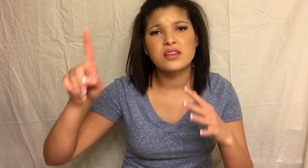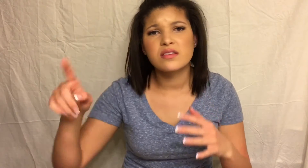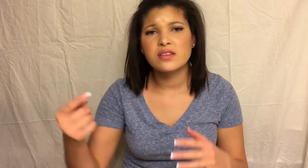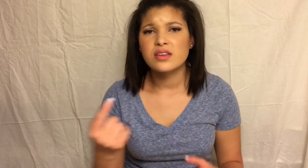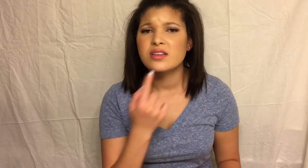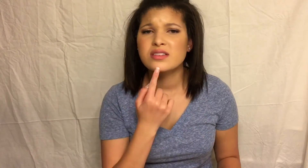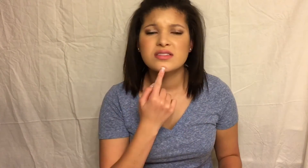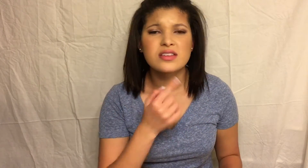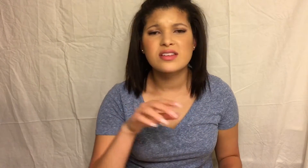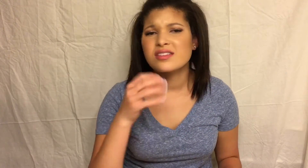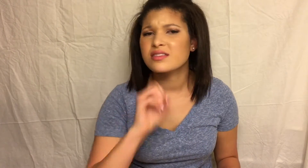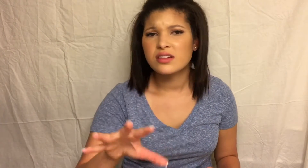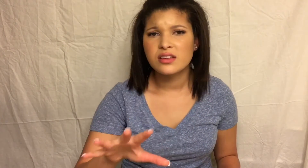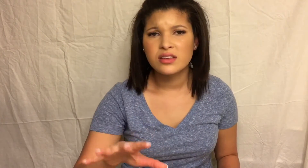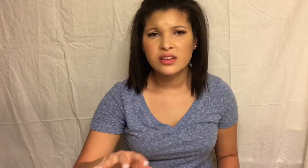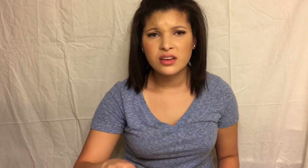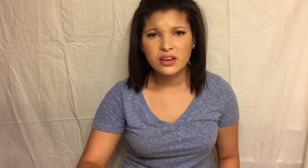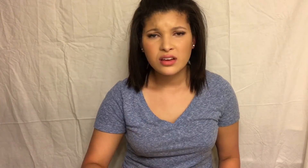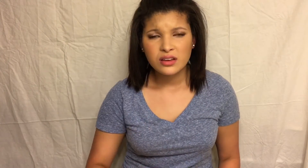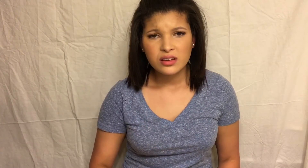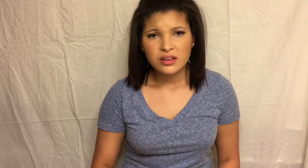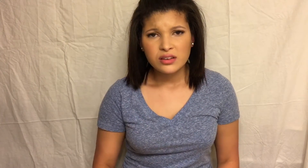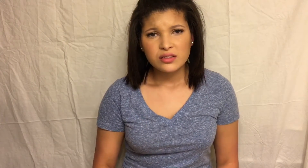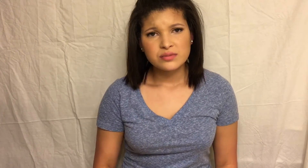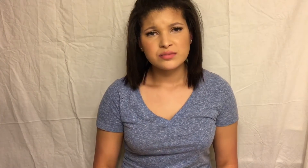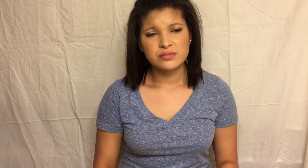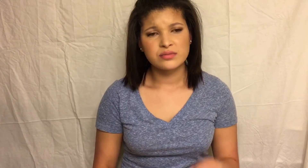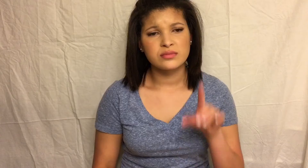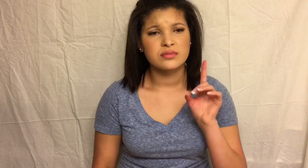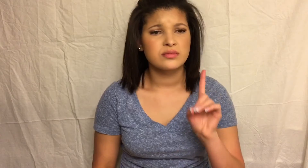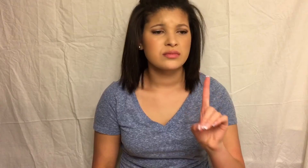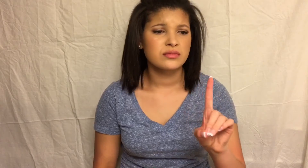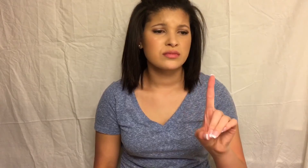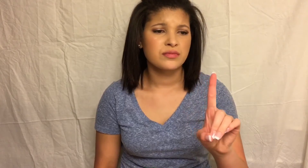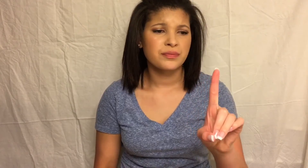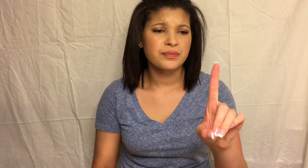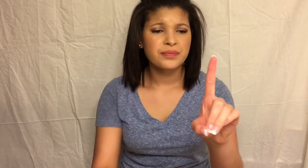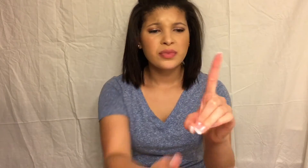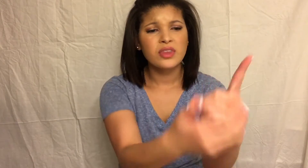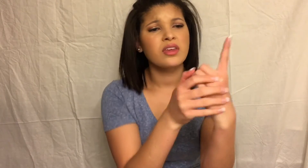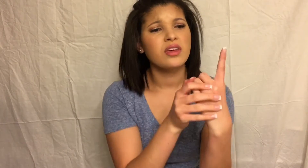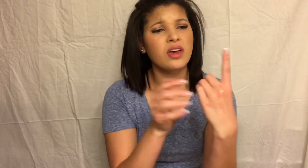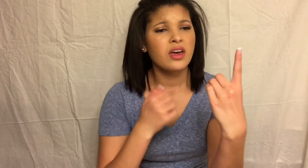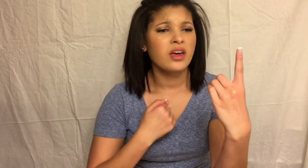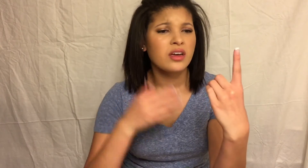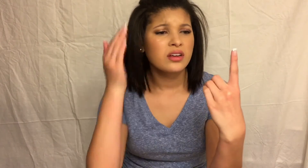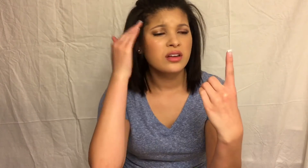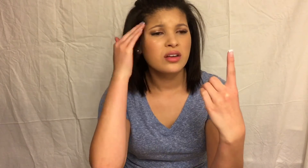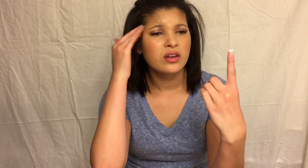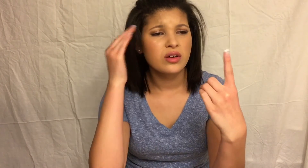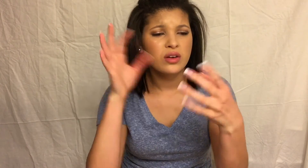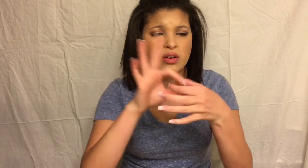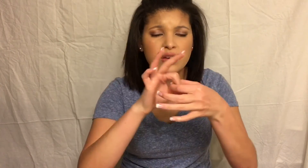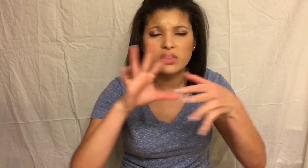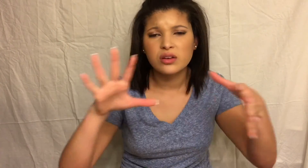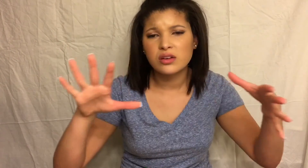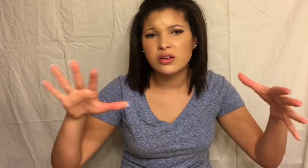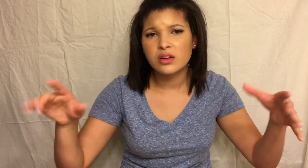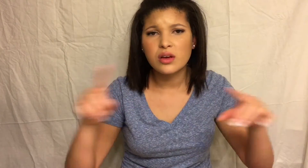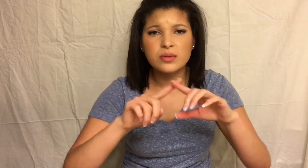turn away, just there's nothing left here to say Turn around, I know